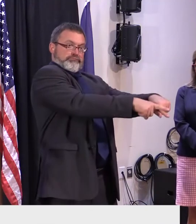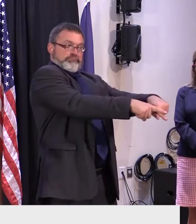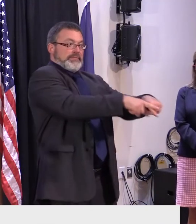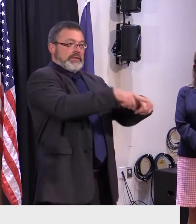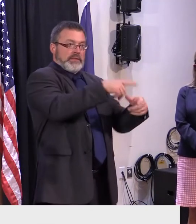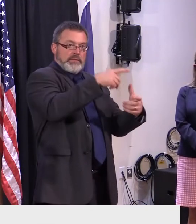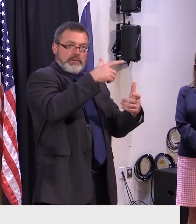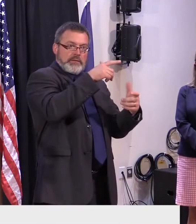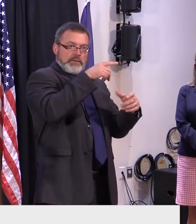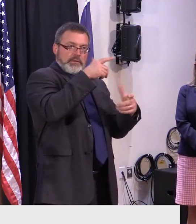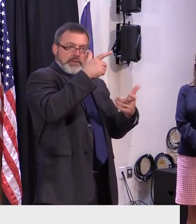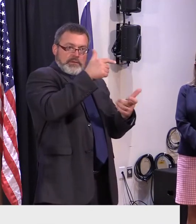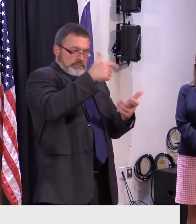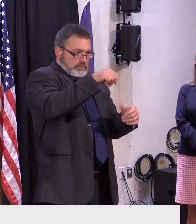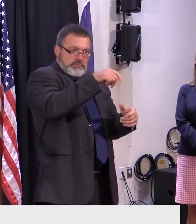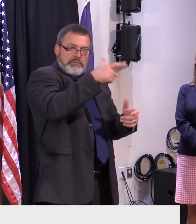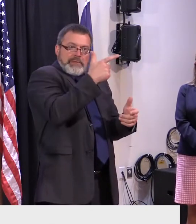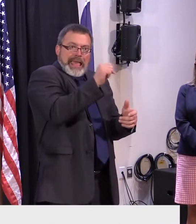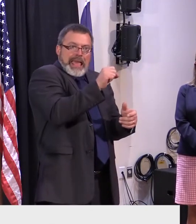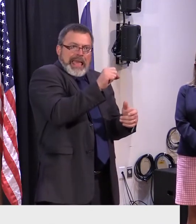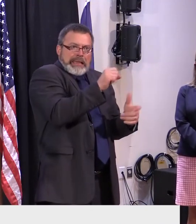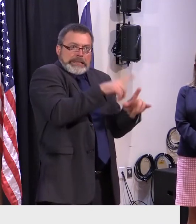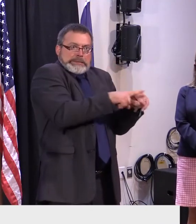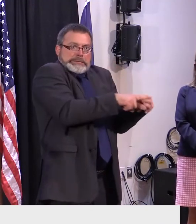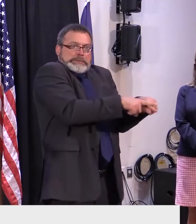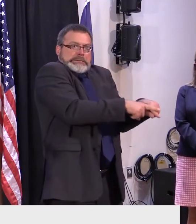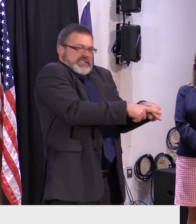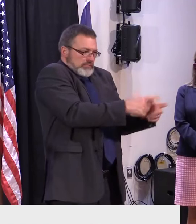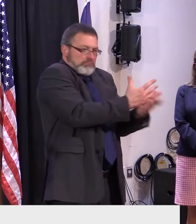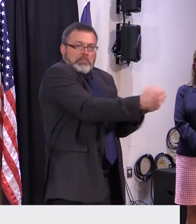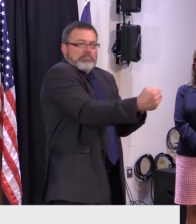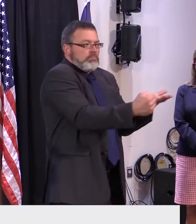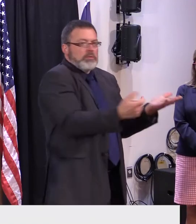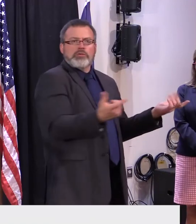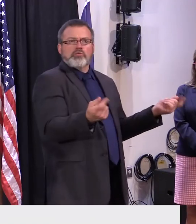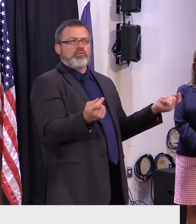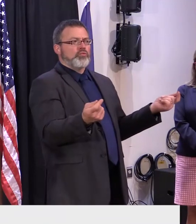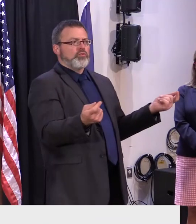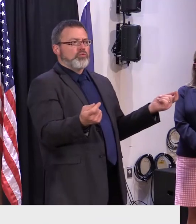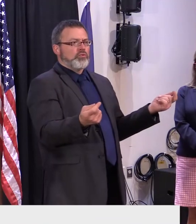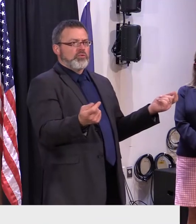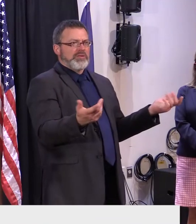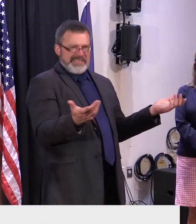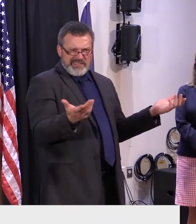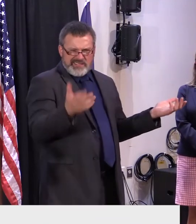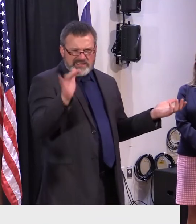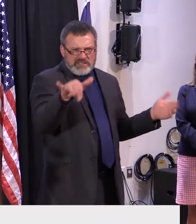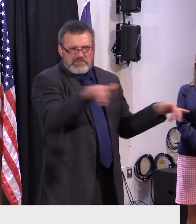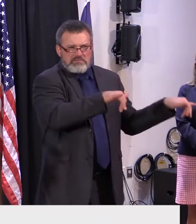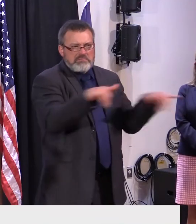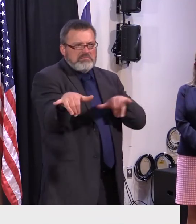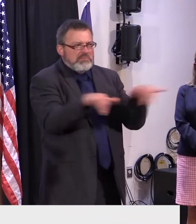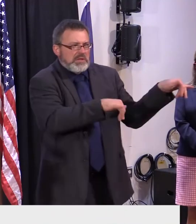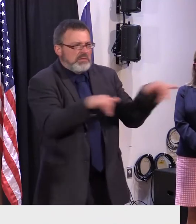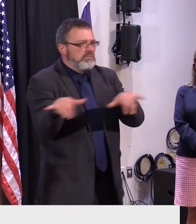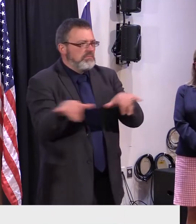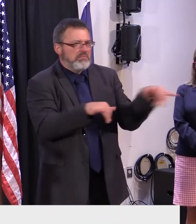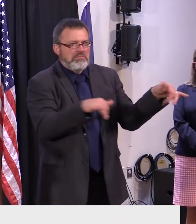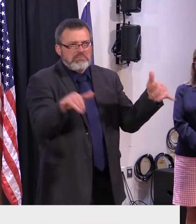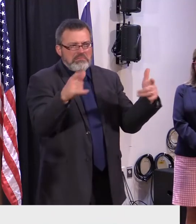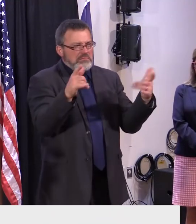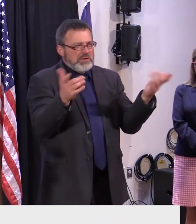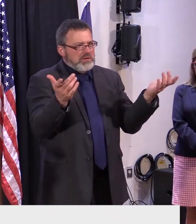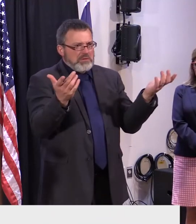we would at this point in time today be in trouble uh same same situation only reversed